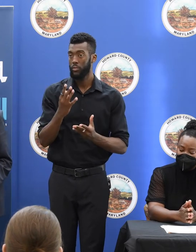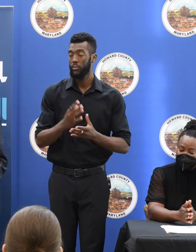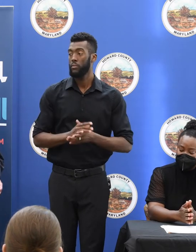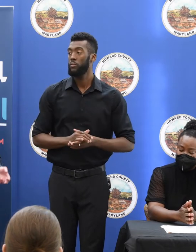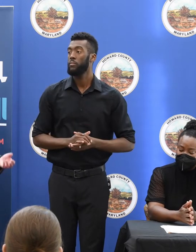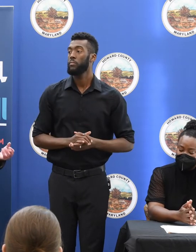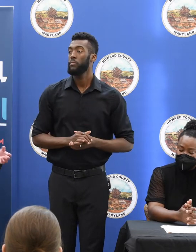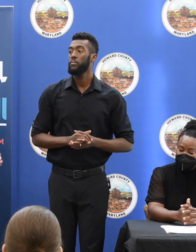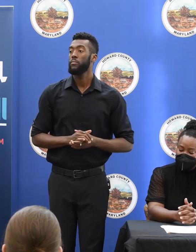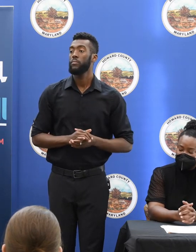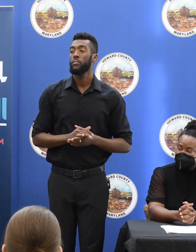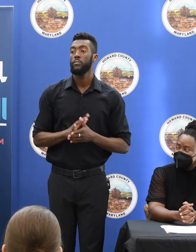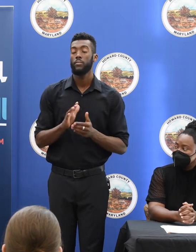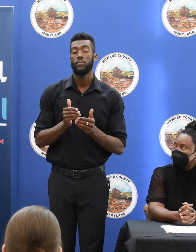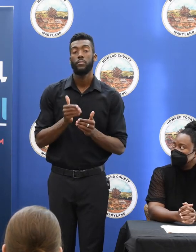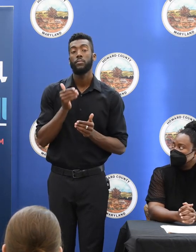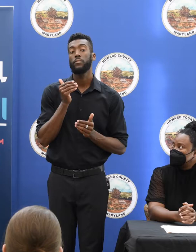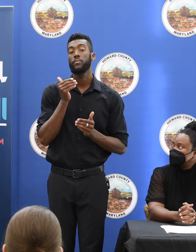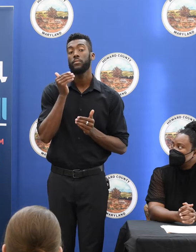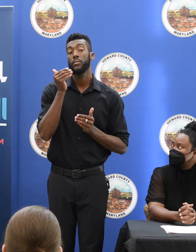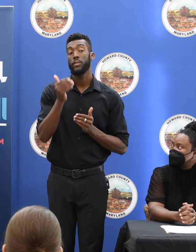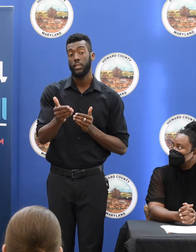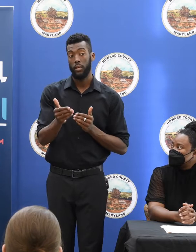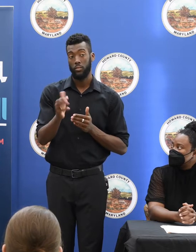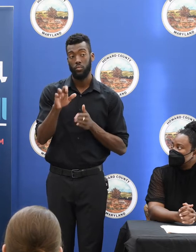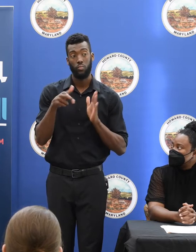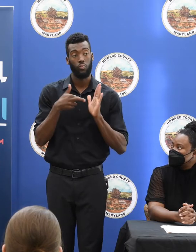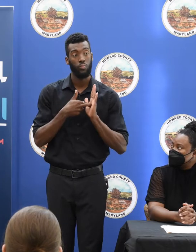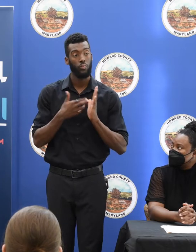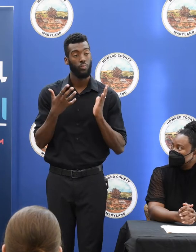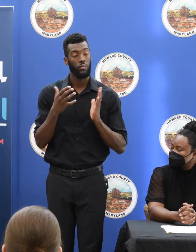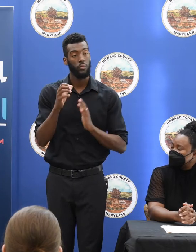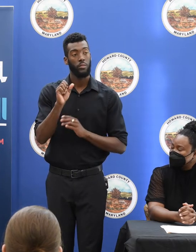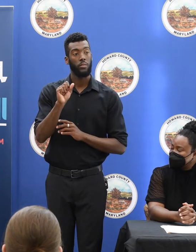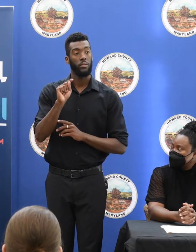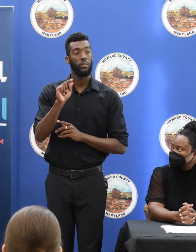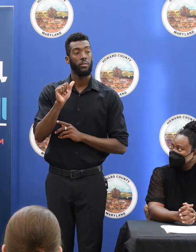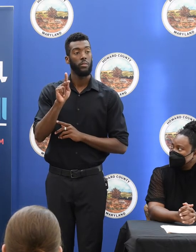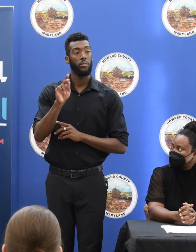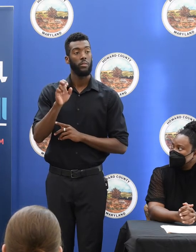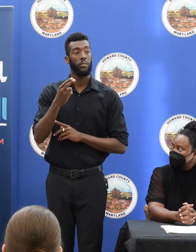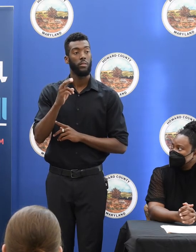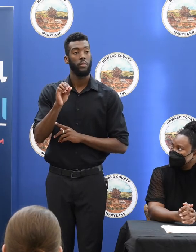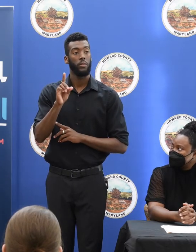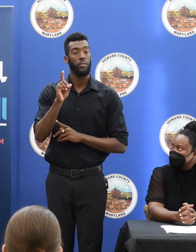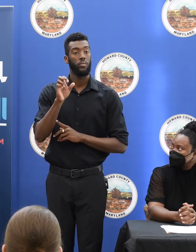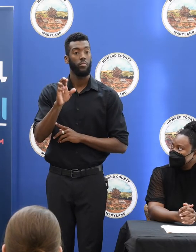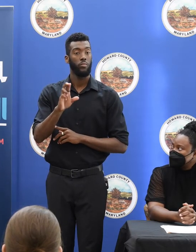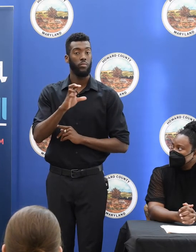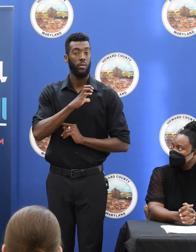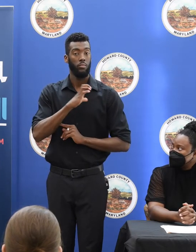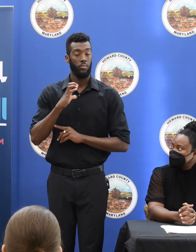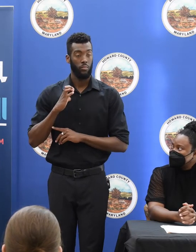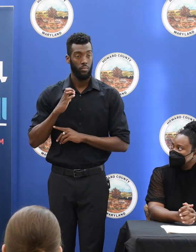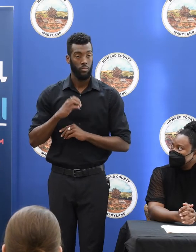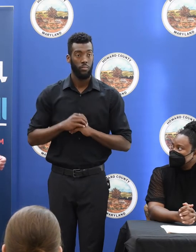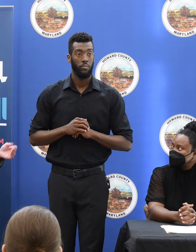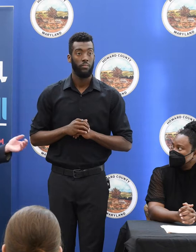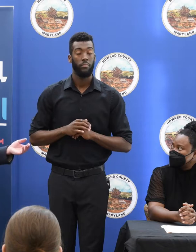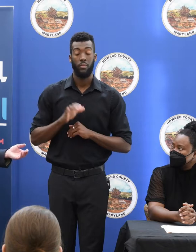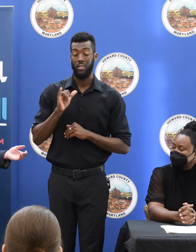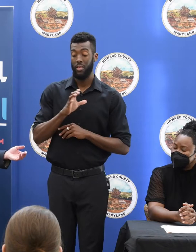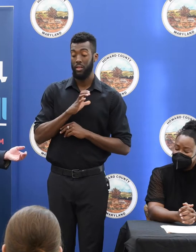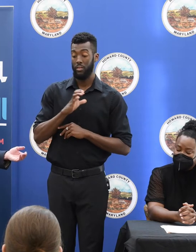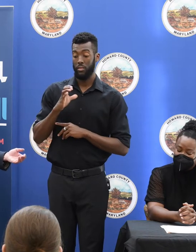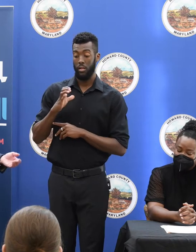The next hat I'm sort of wearing is for the stakeholder council. And the stakeholder council can best assist